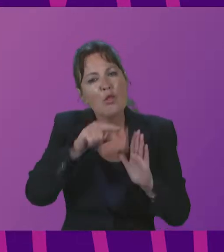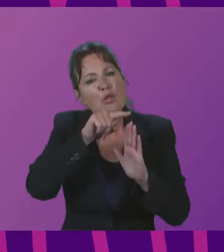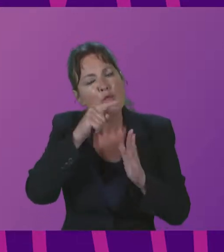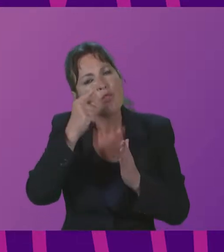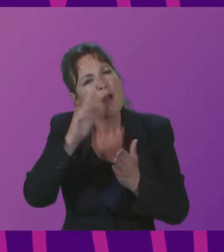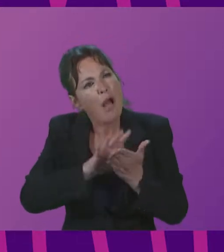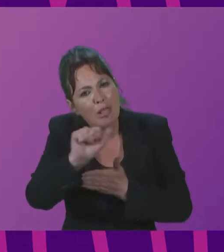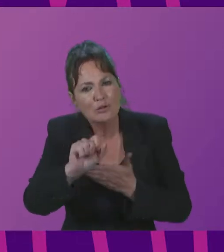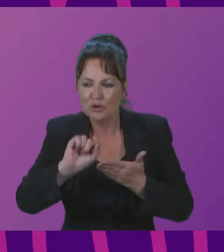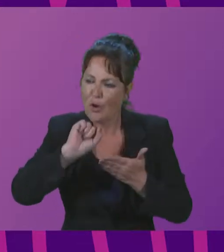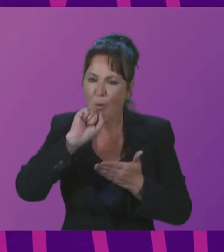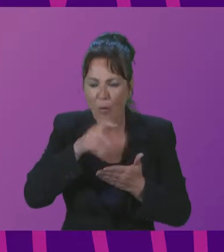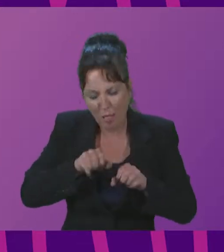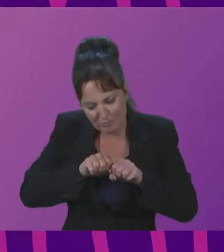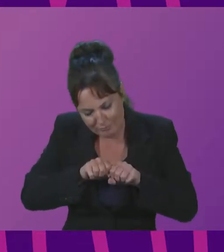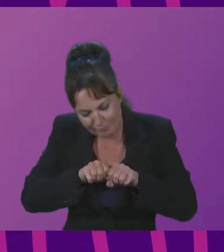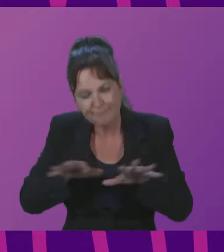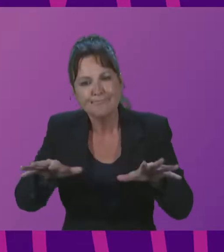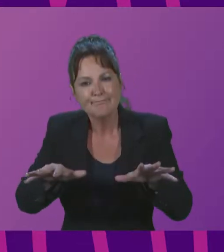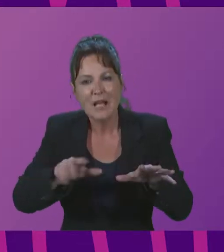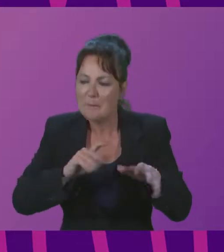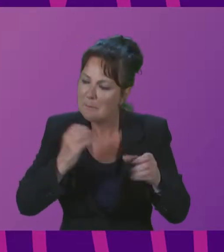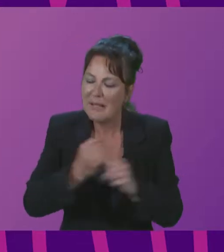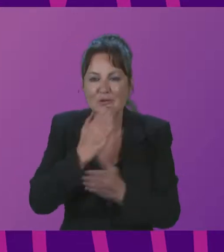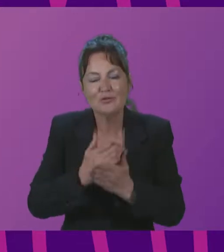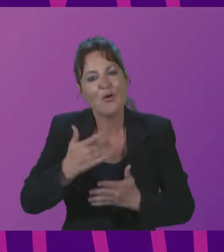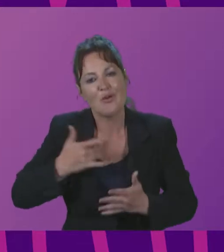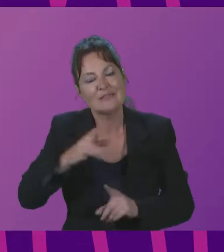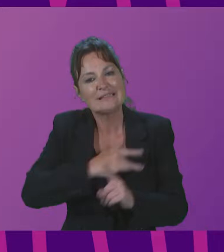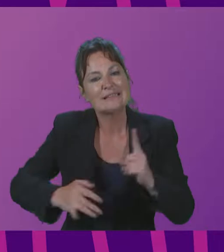prosperous and sustainable future. Thank you.